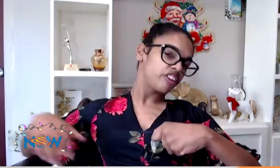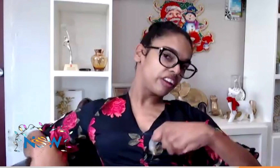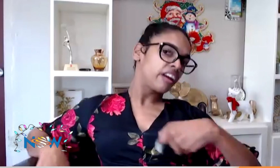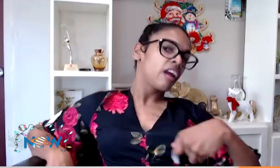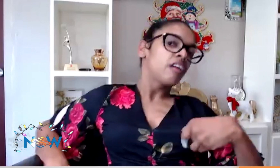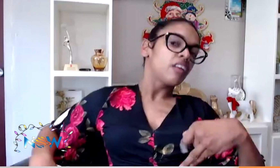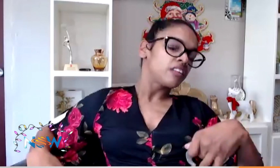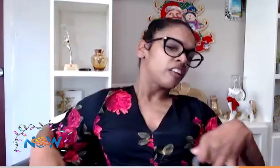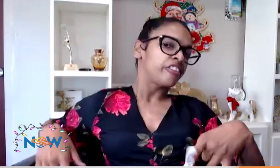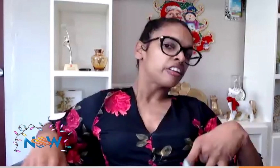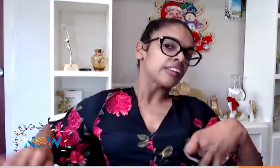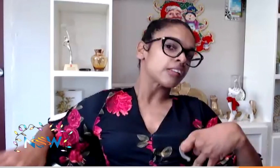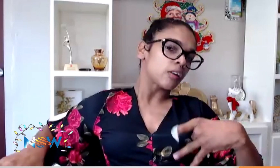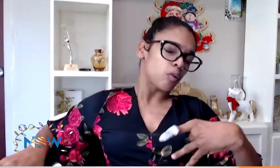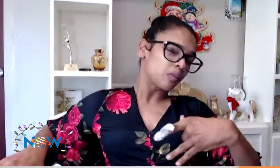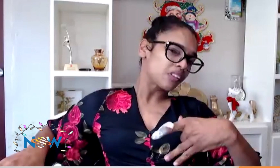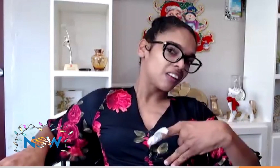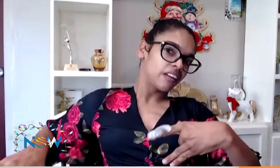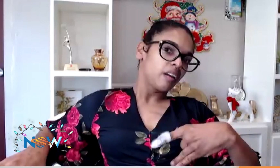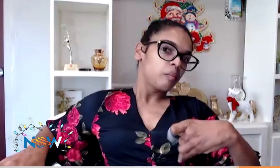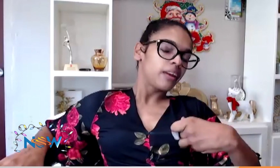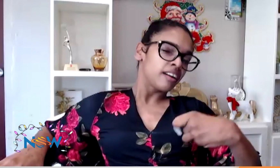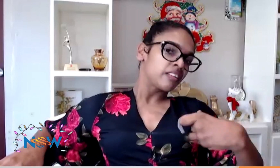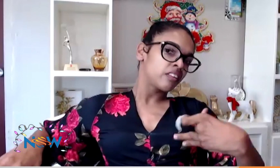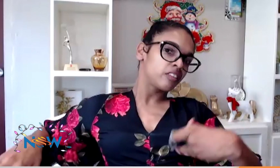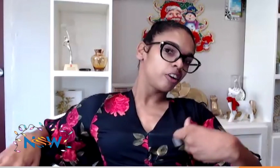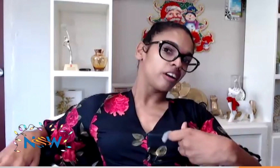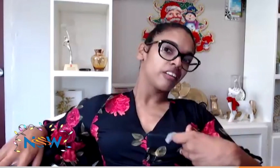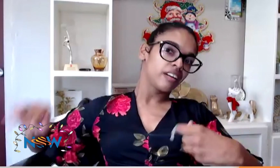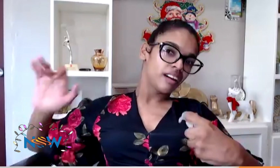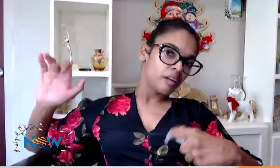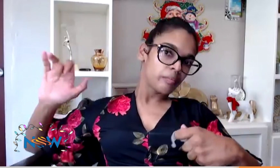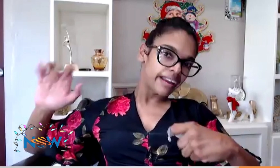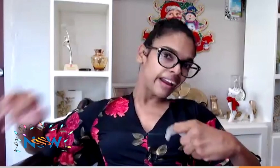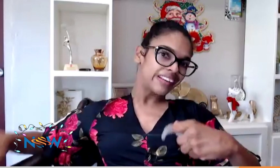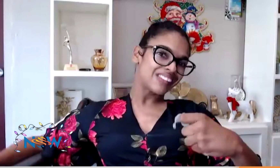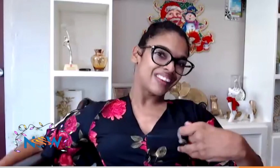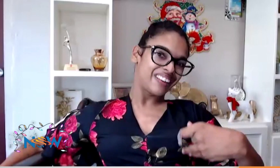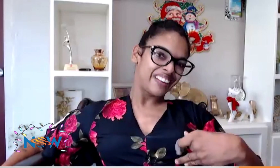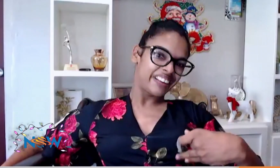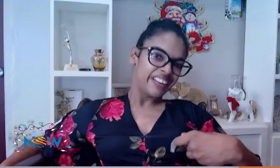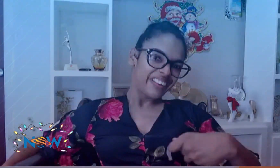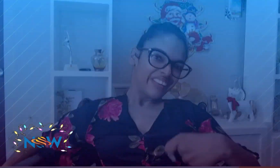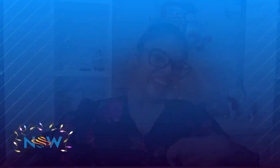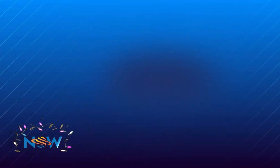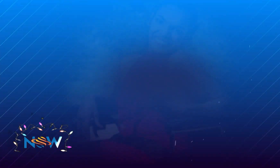segment of UNIQ, not different, as I always say. Be good, do good. Bye, guys.